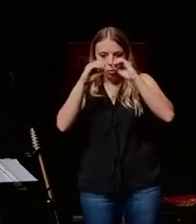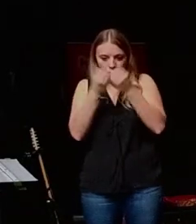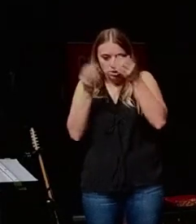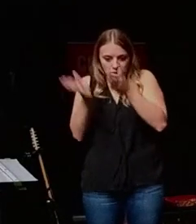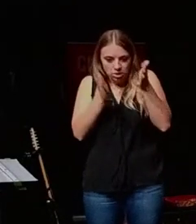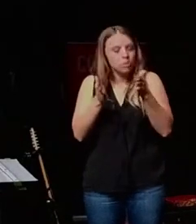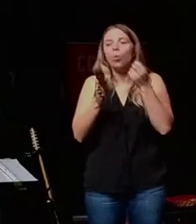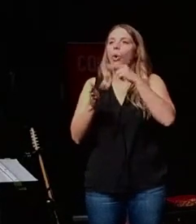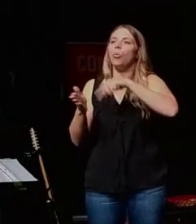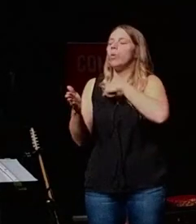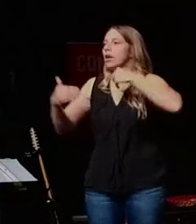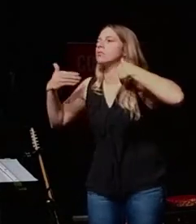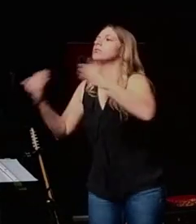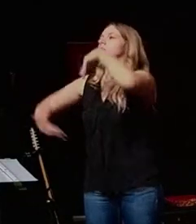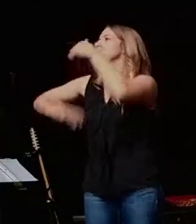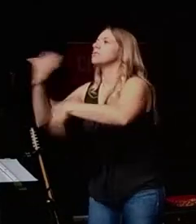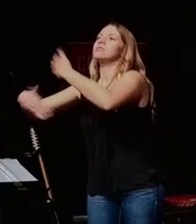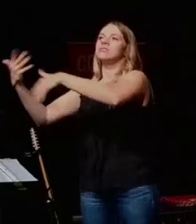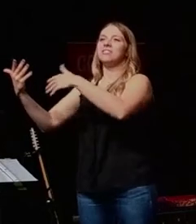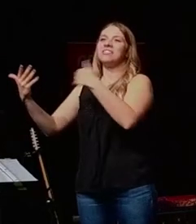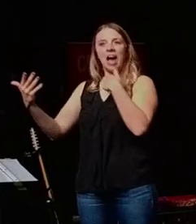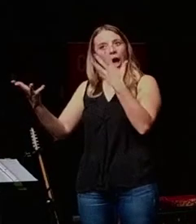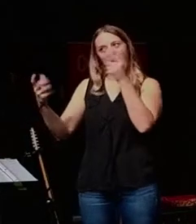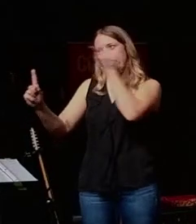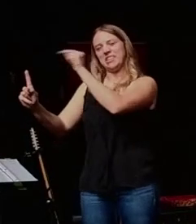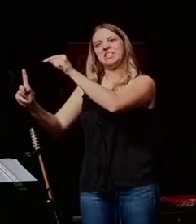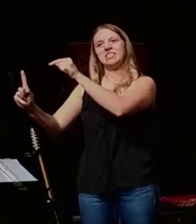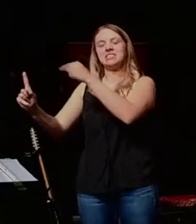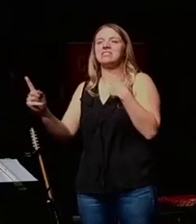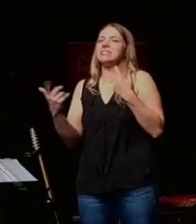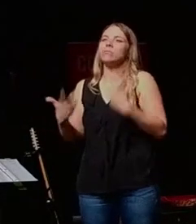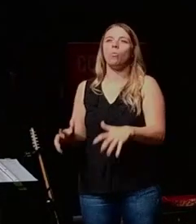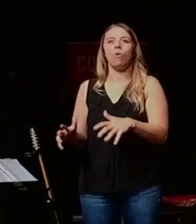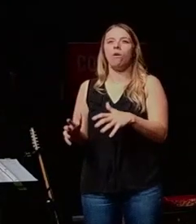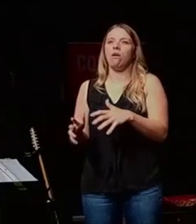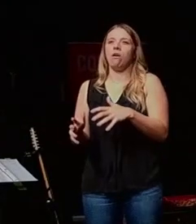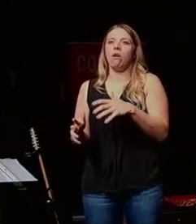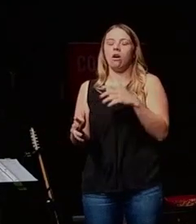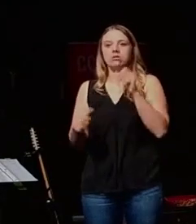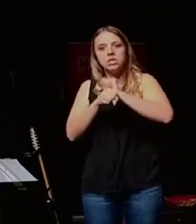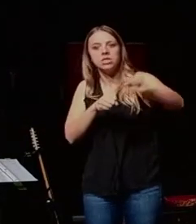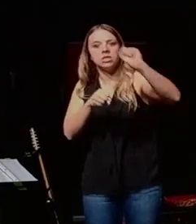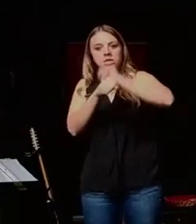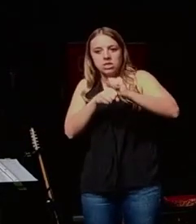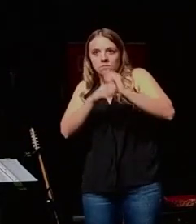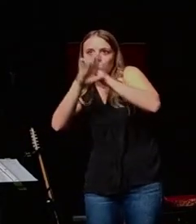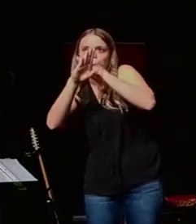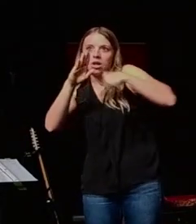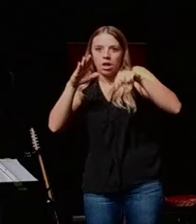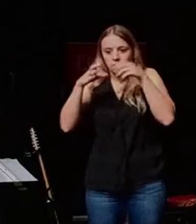want to be part of a church that is pre-institutional. I don't want to expand a lot of effort in protecting,